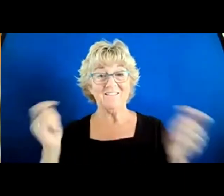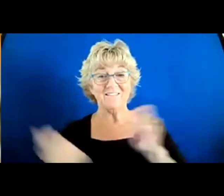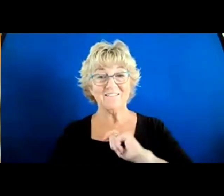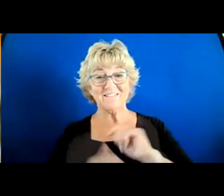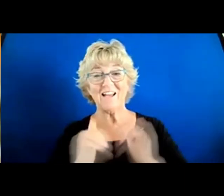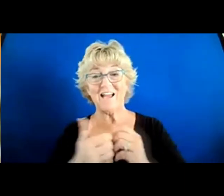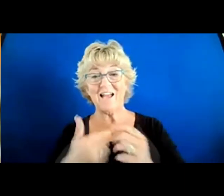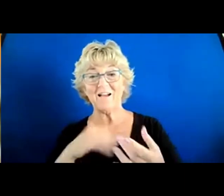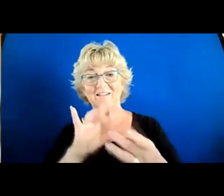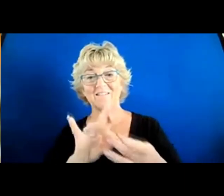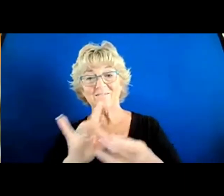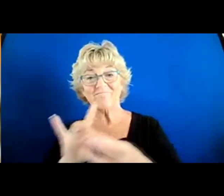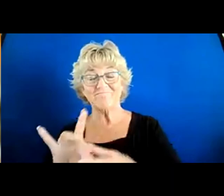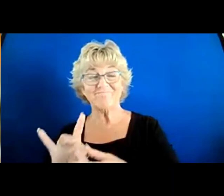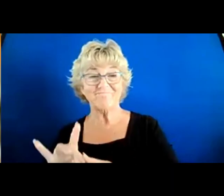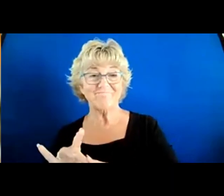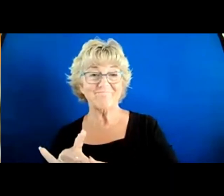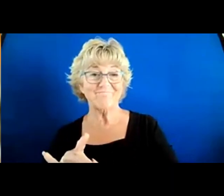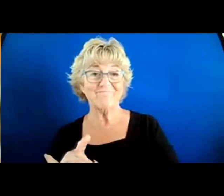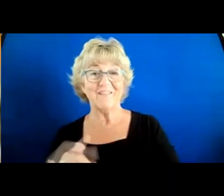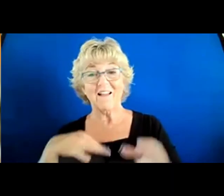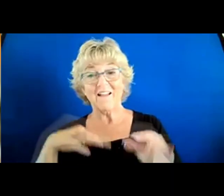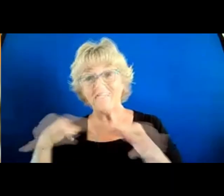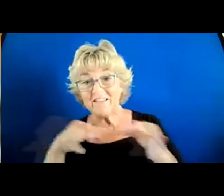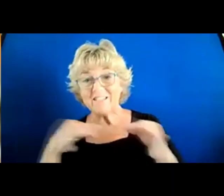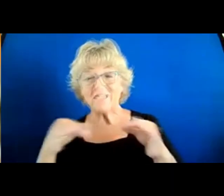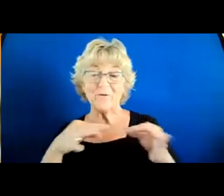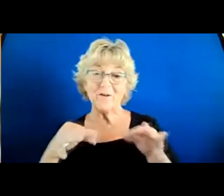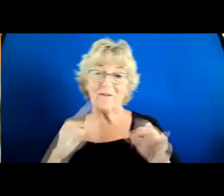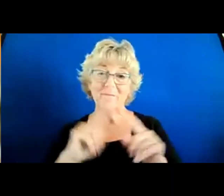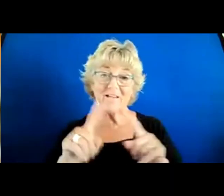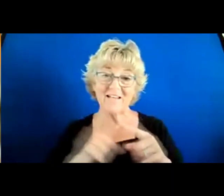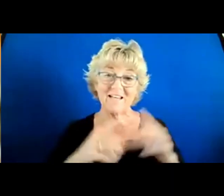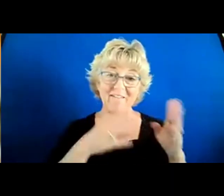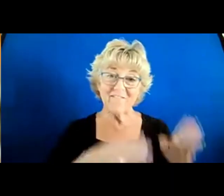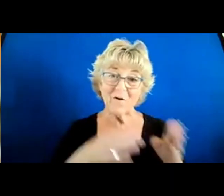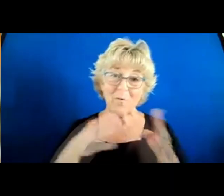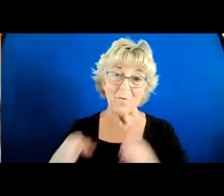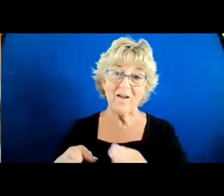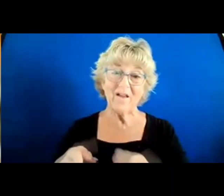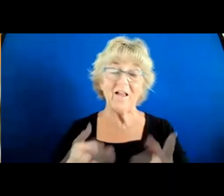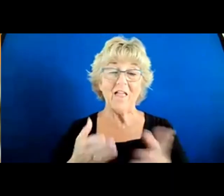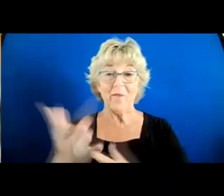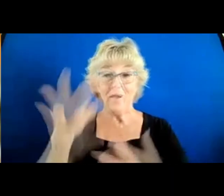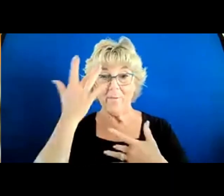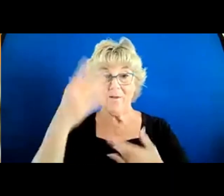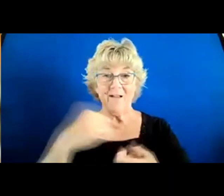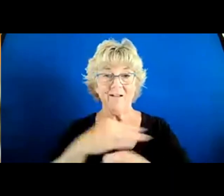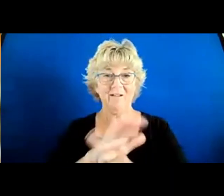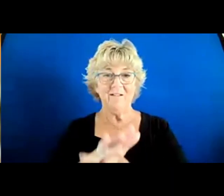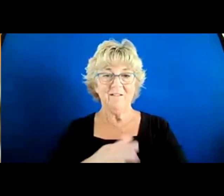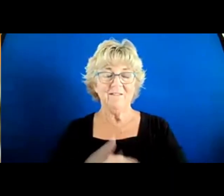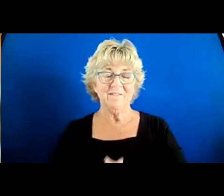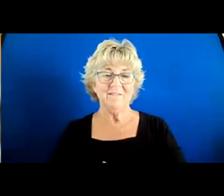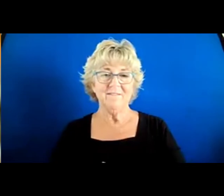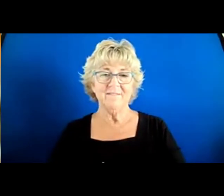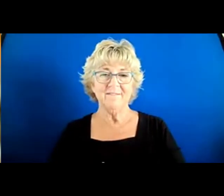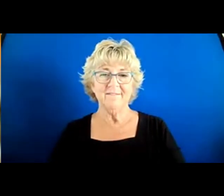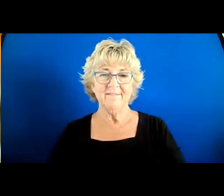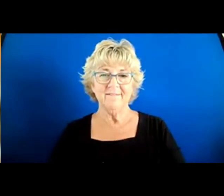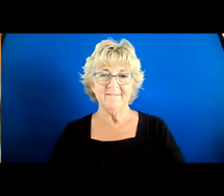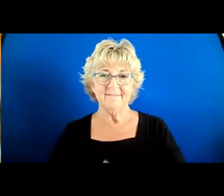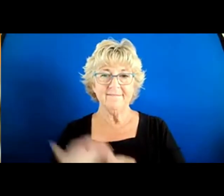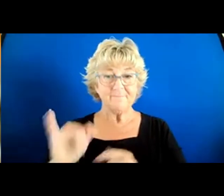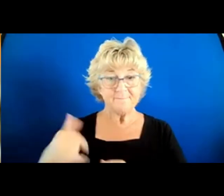with all of our workforce. I described some of those ways earlier that the things we did to the pandemic, but we've been doing that for quite some time.